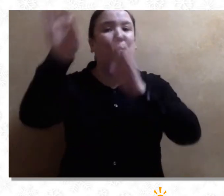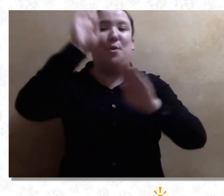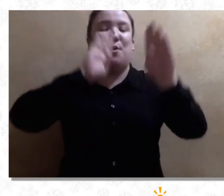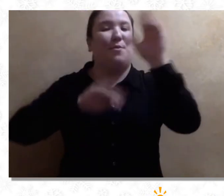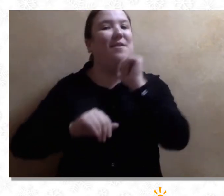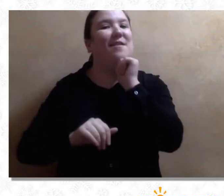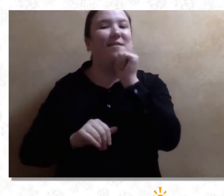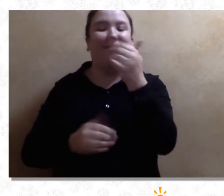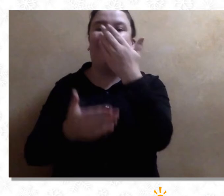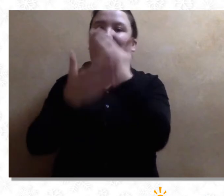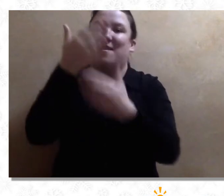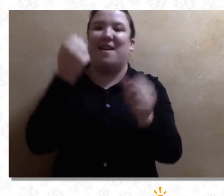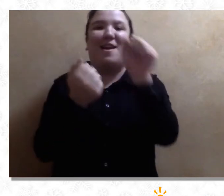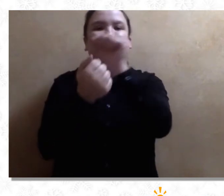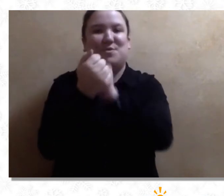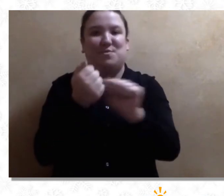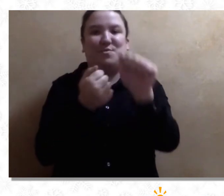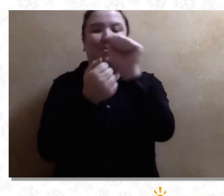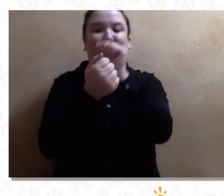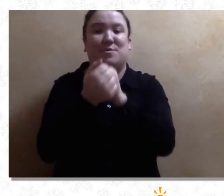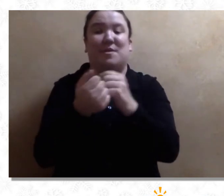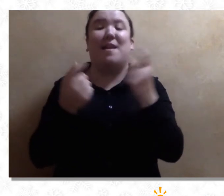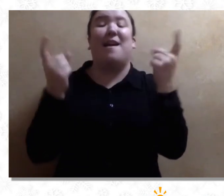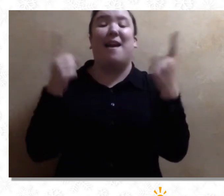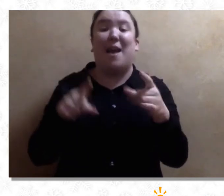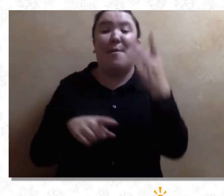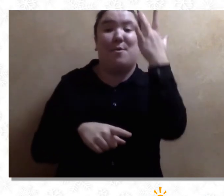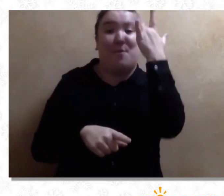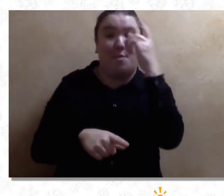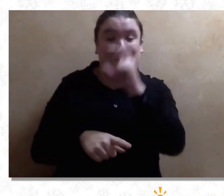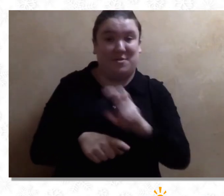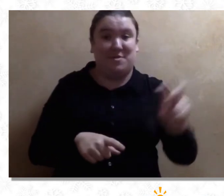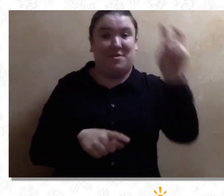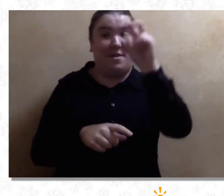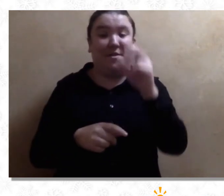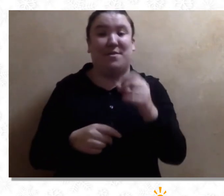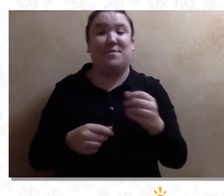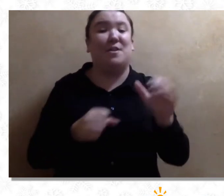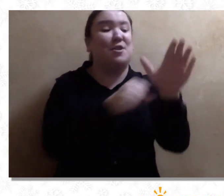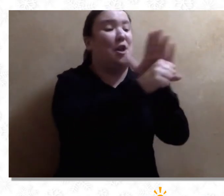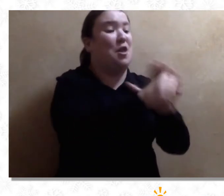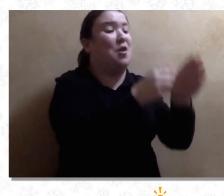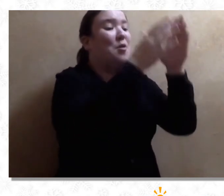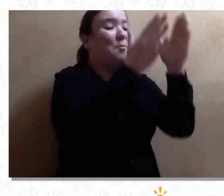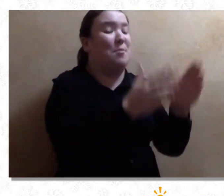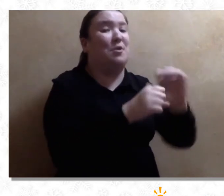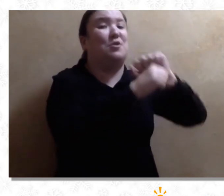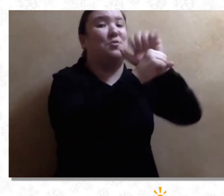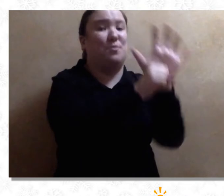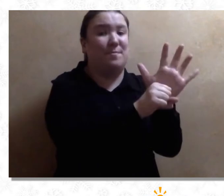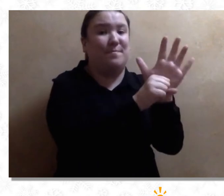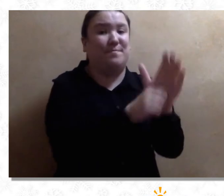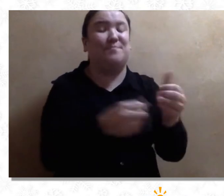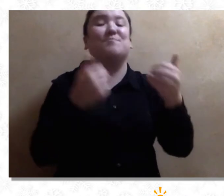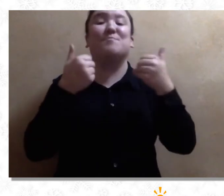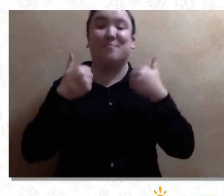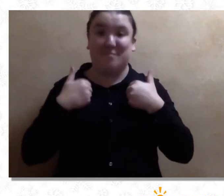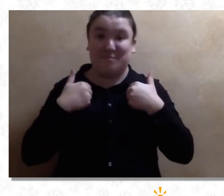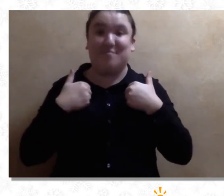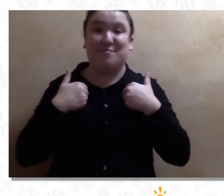No need to worry, just wash hands, it's all from travel, there's a case in the county on TV.